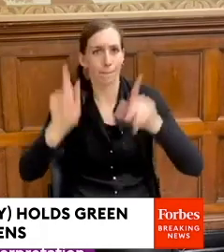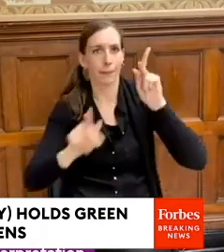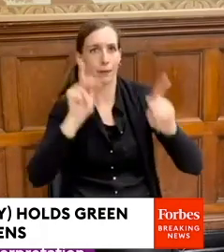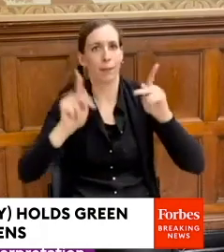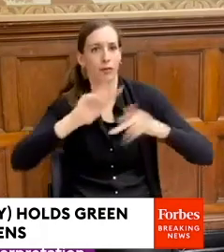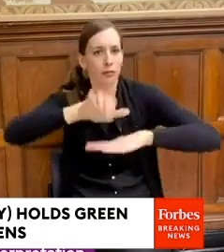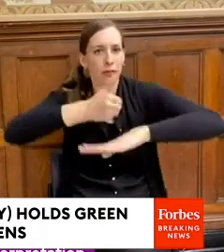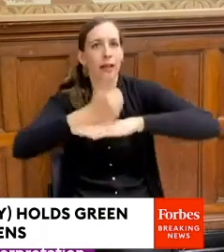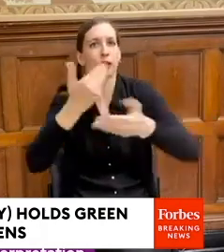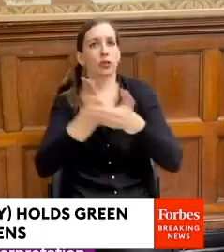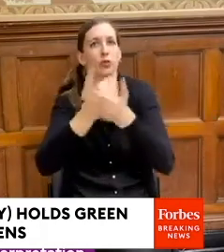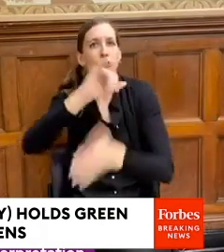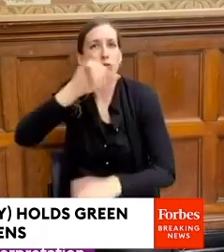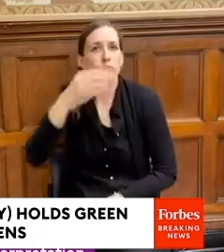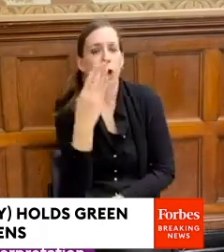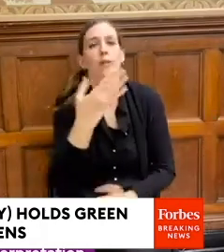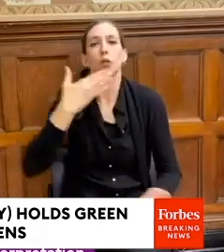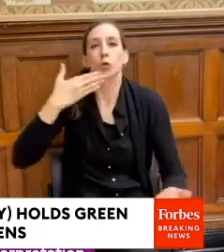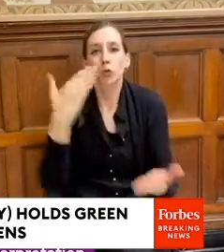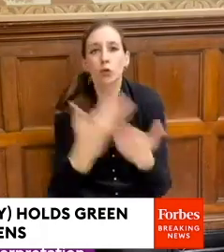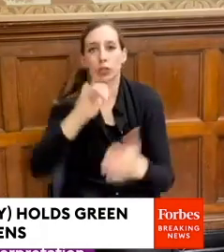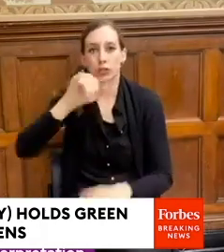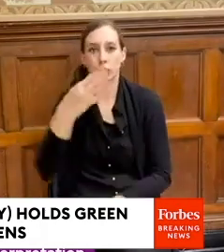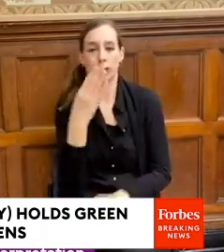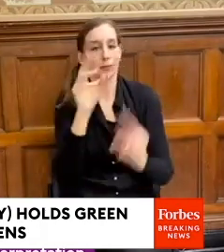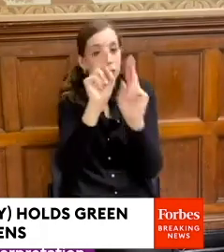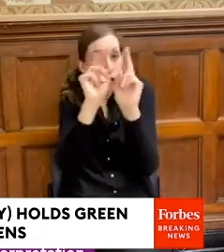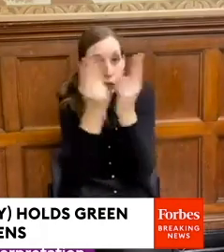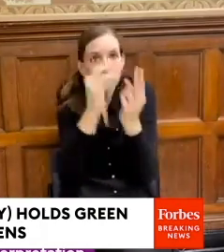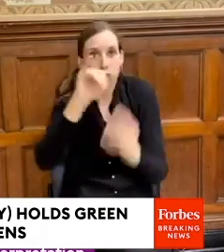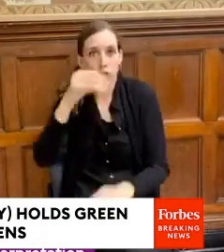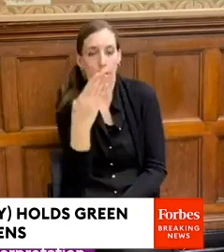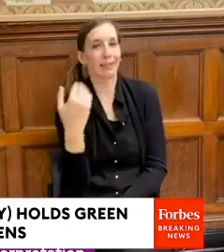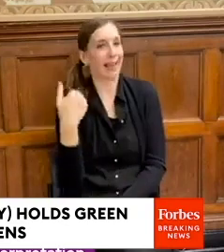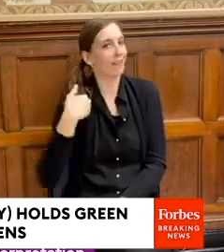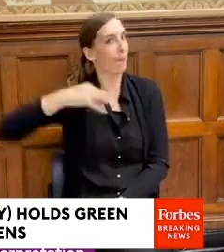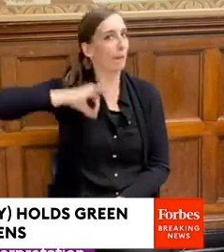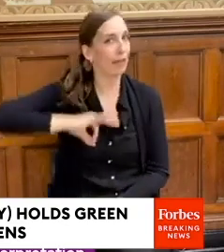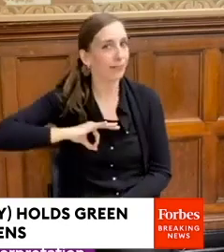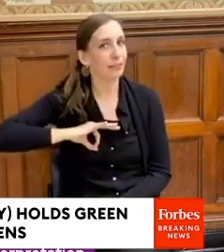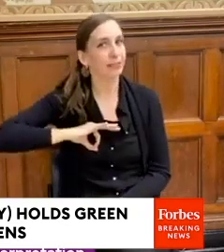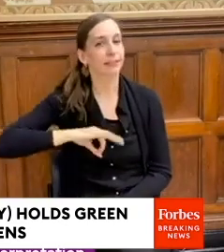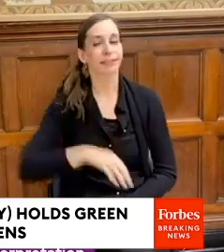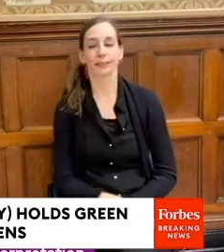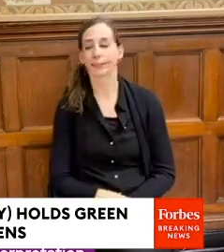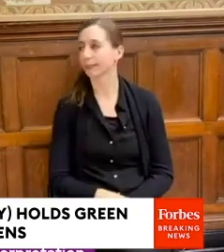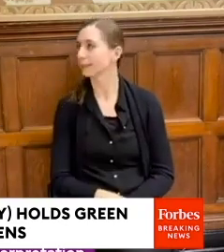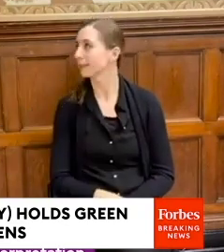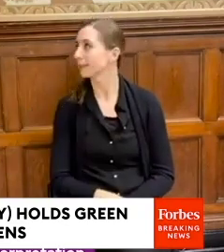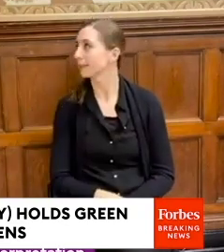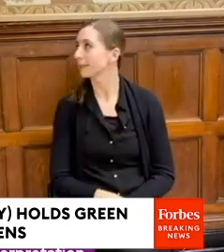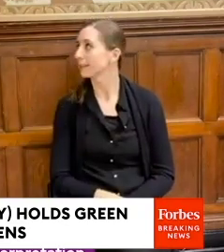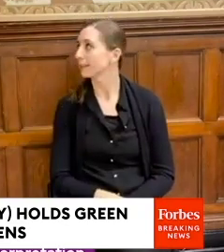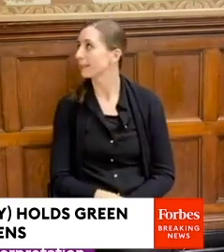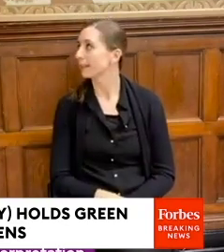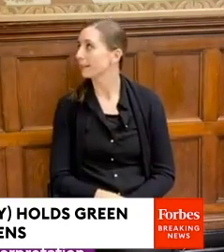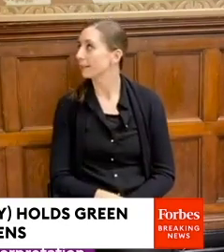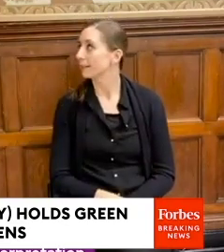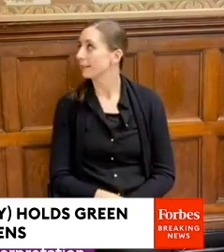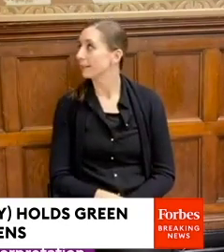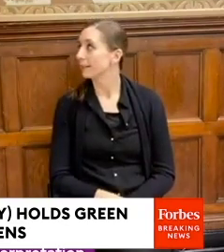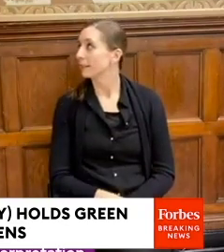jobs, prevailing wage jobs that have health care and actual benefits. And so we want to make sure that